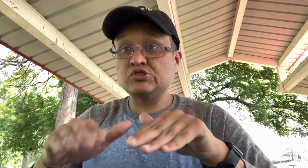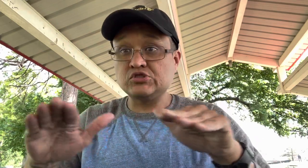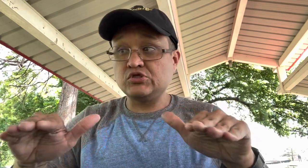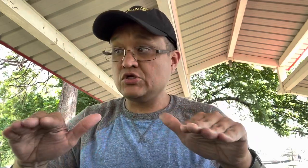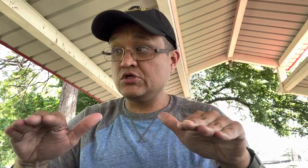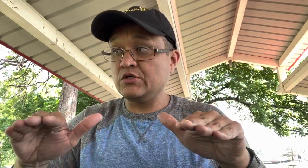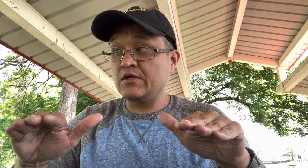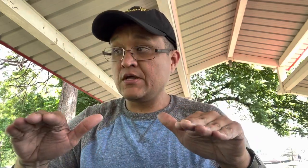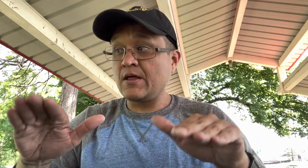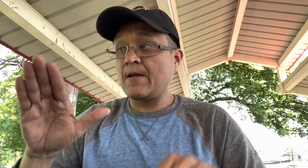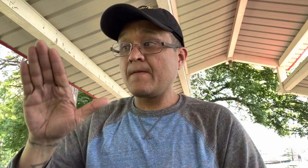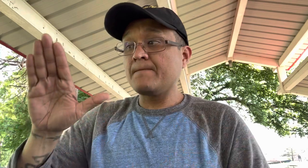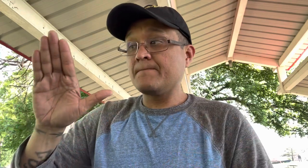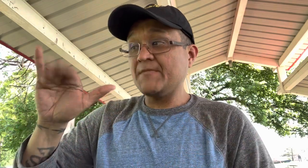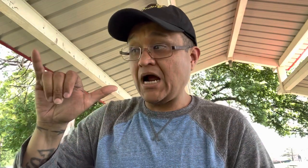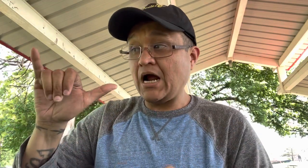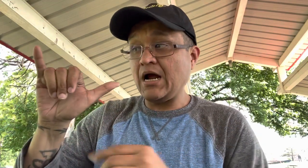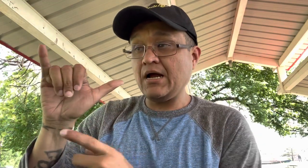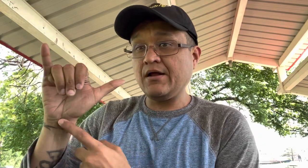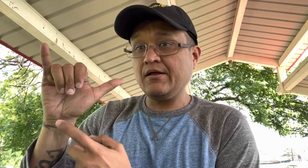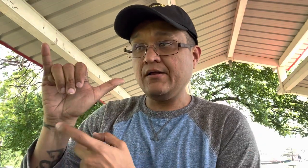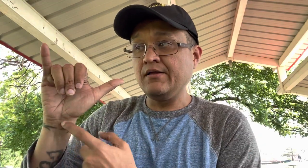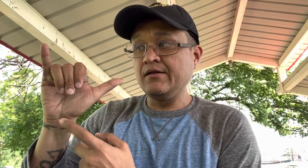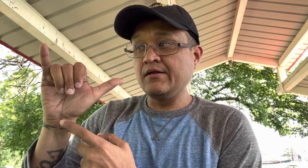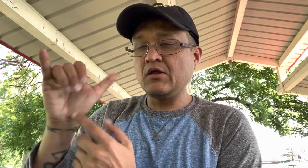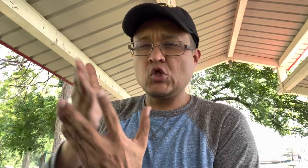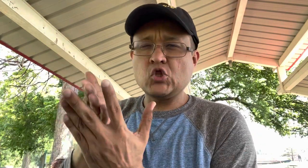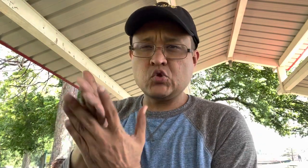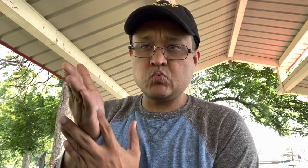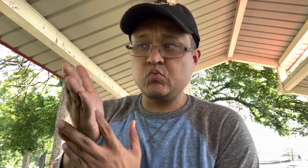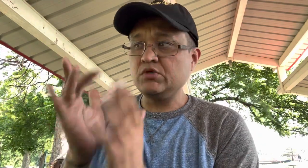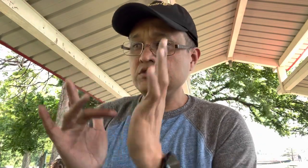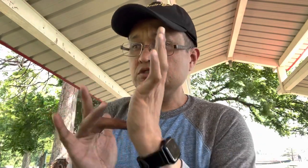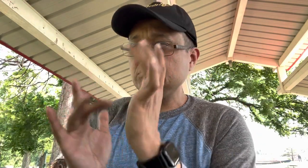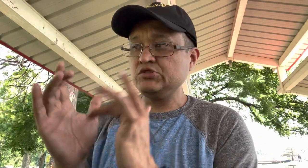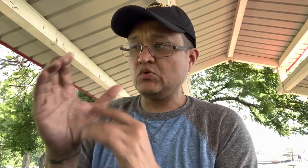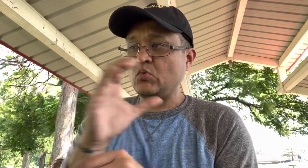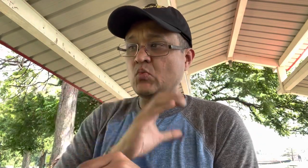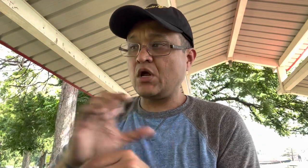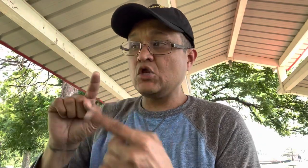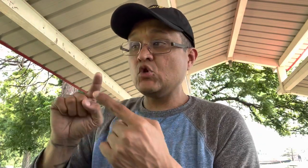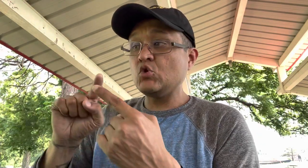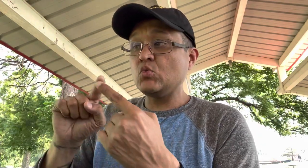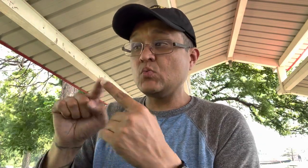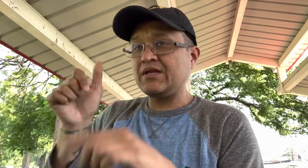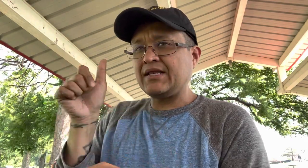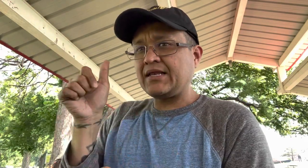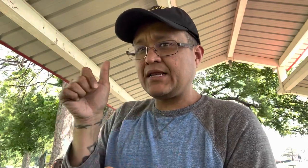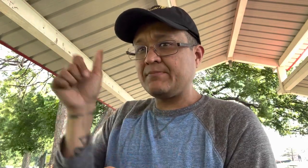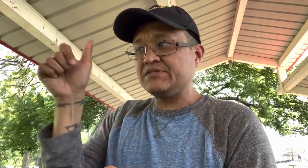of children by or through Jesus Christ to himself